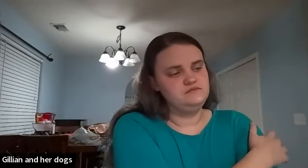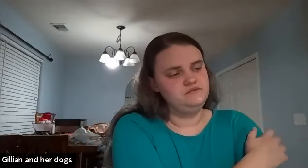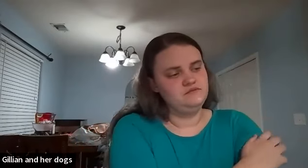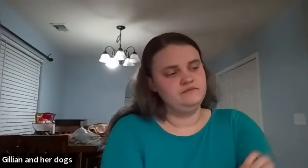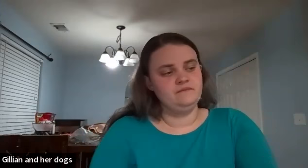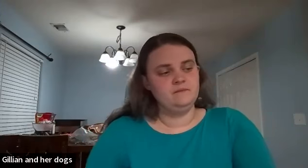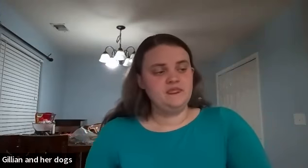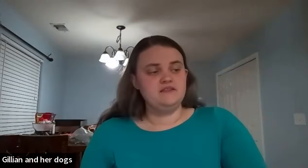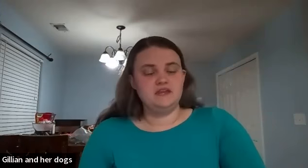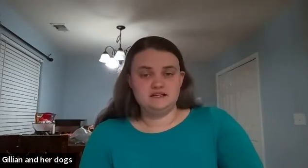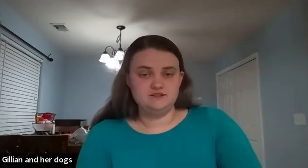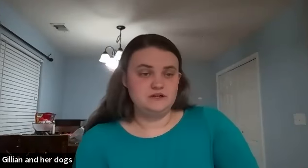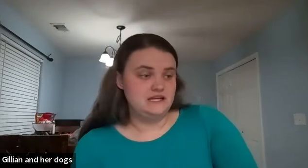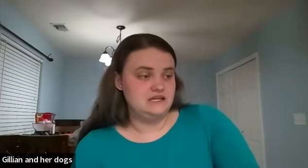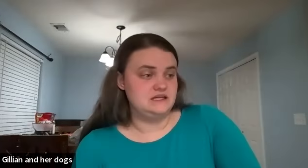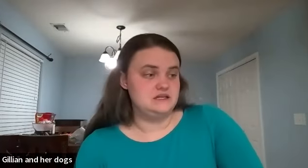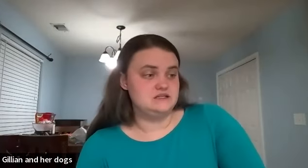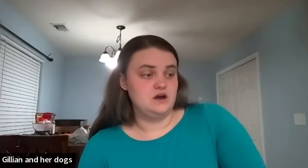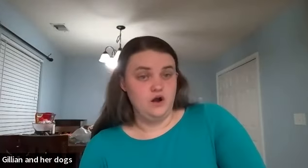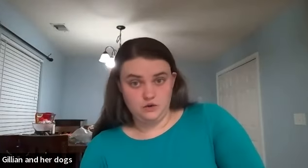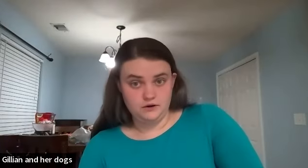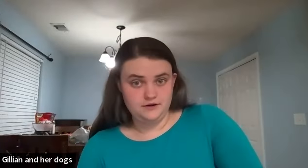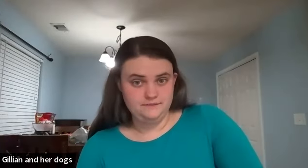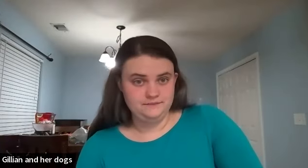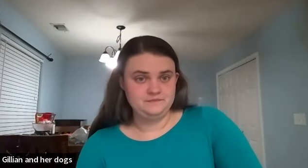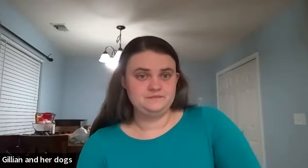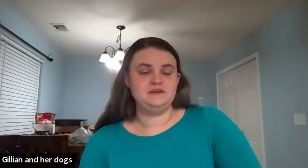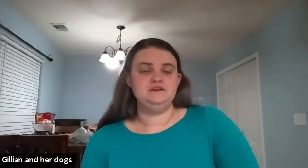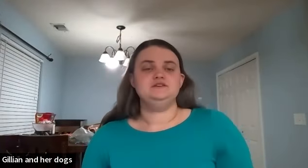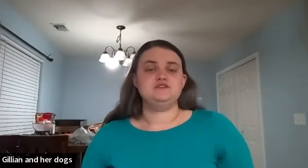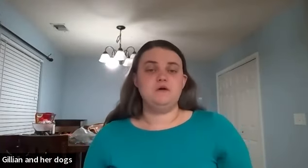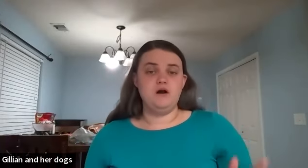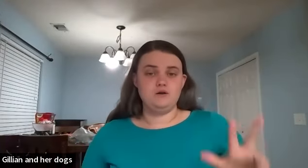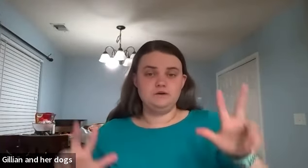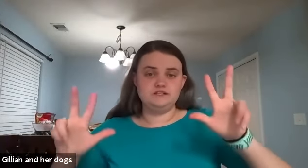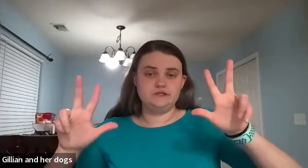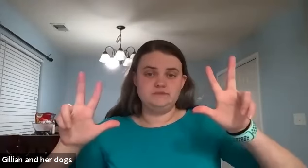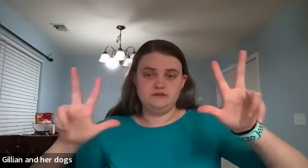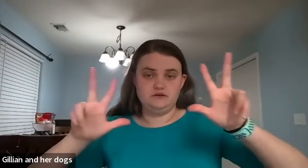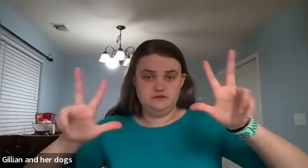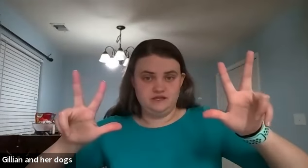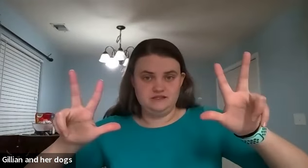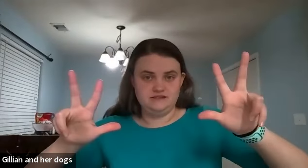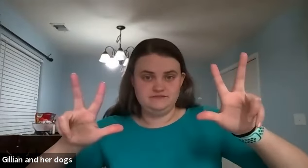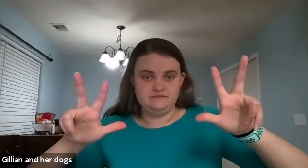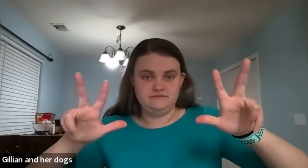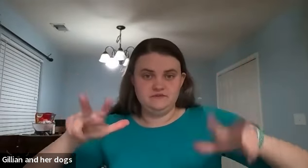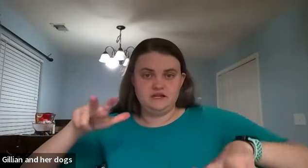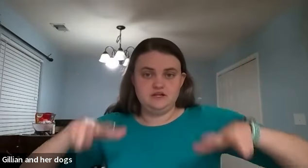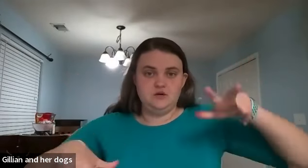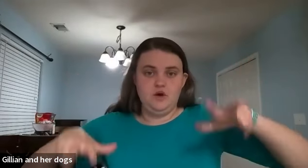smart the next one is awkward so awkward is going to be our threes and you go